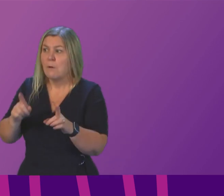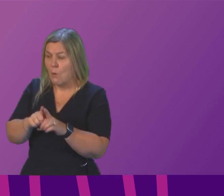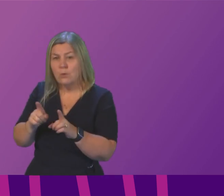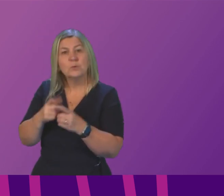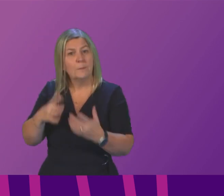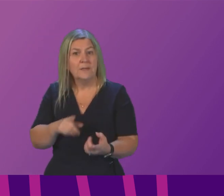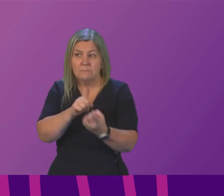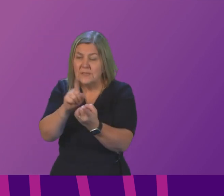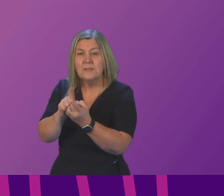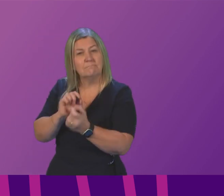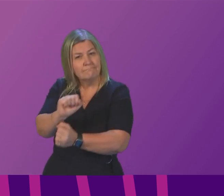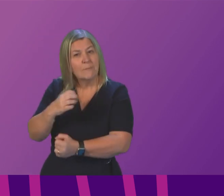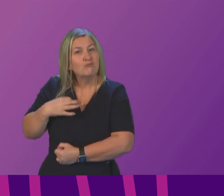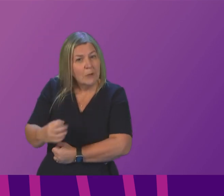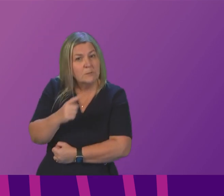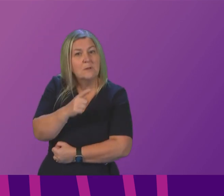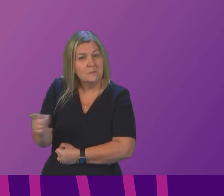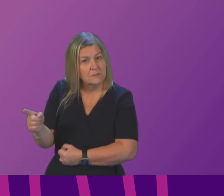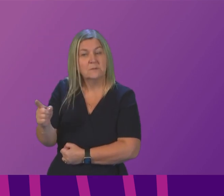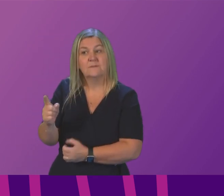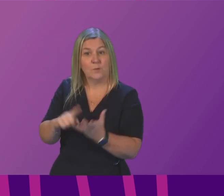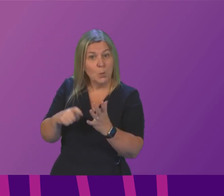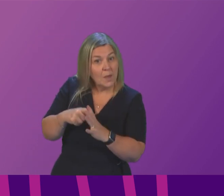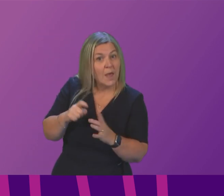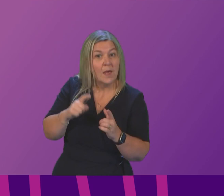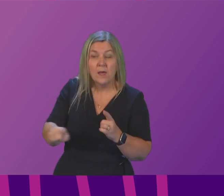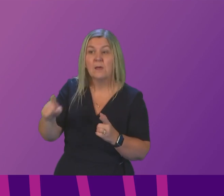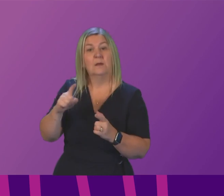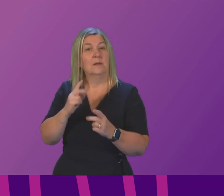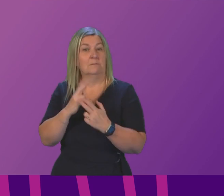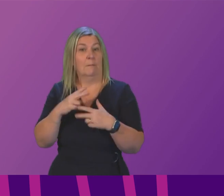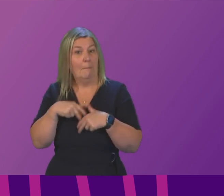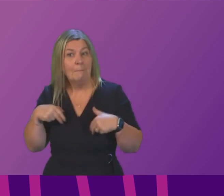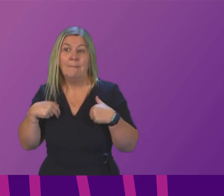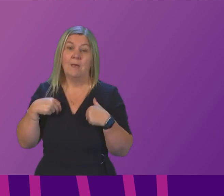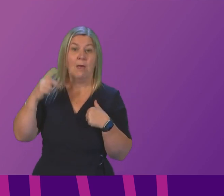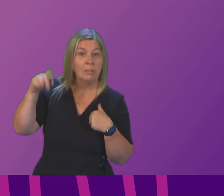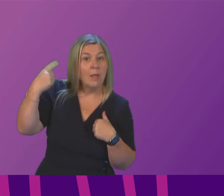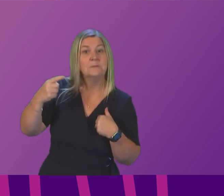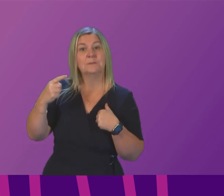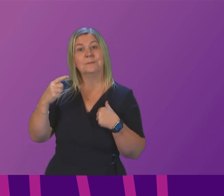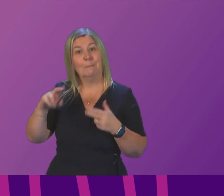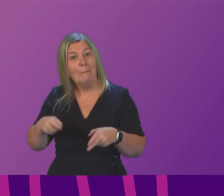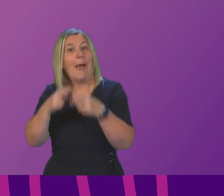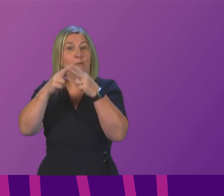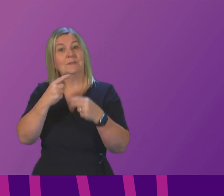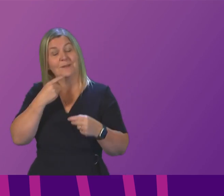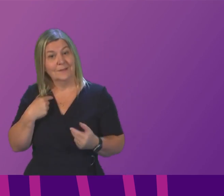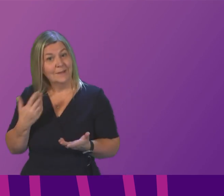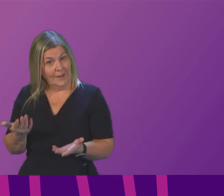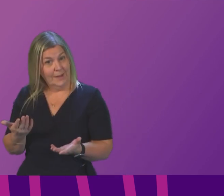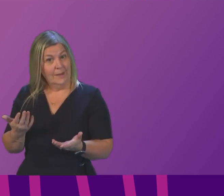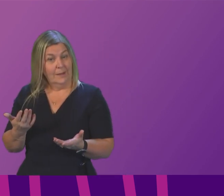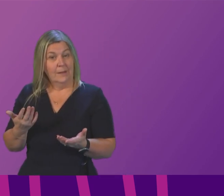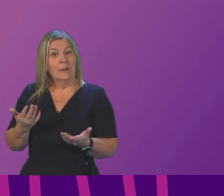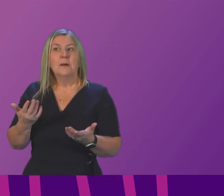meeting local government representatives from other parts of the UK the Mayor of London yesterday the Mayor of Parish yesterday and all local government are